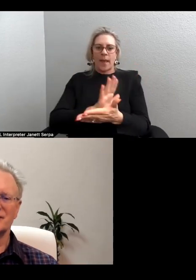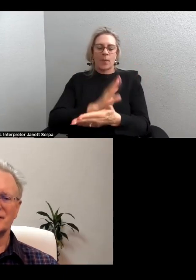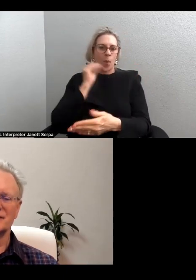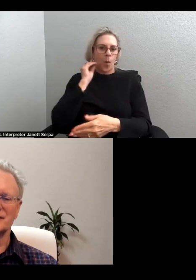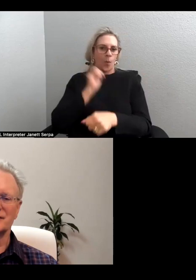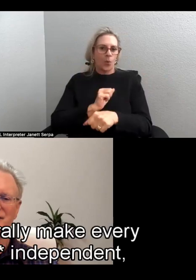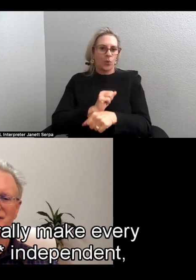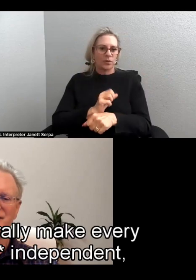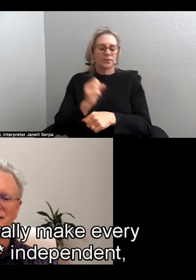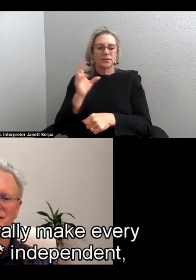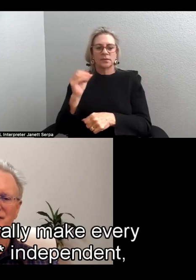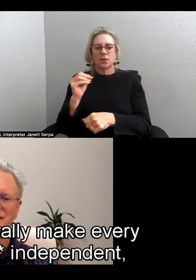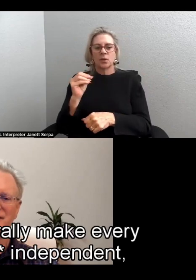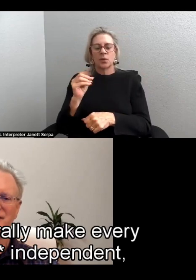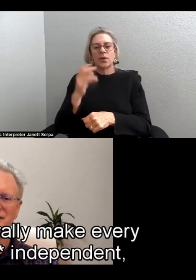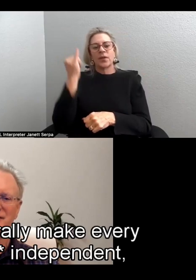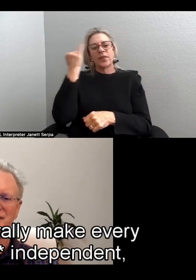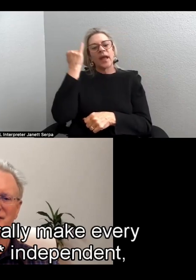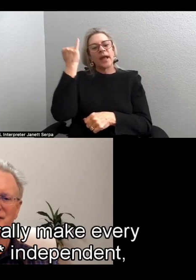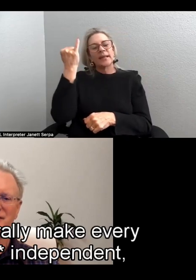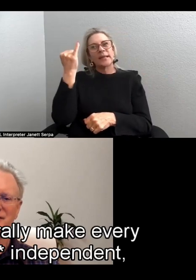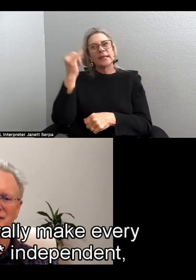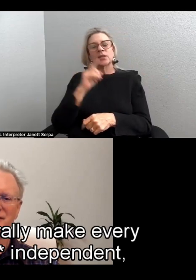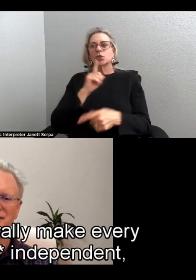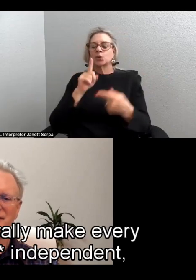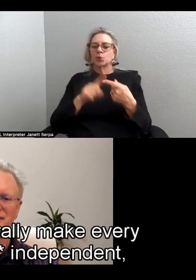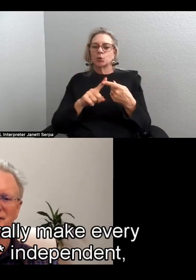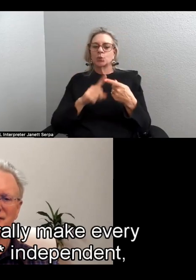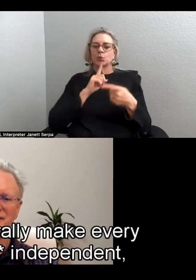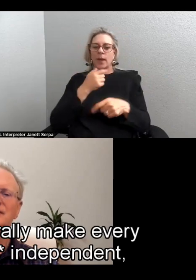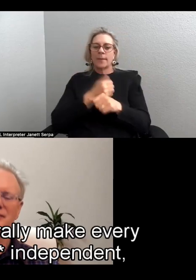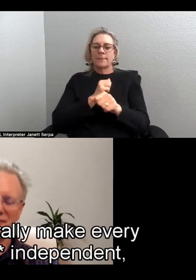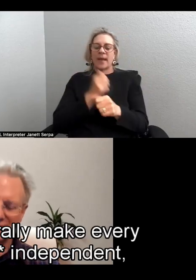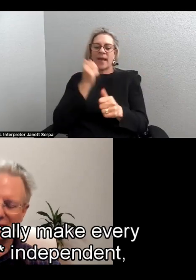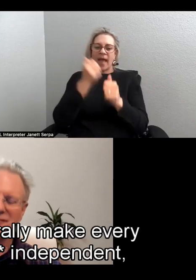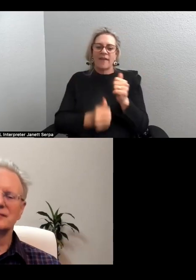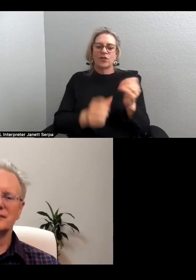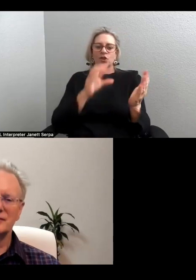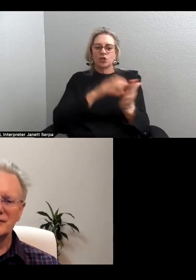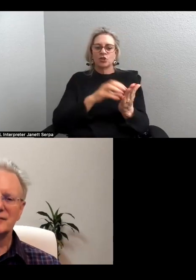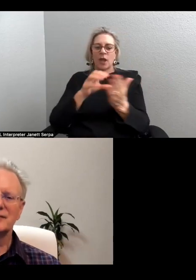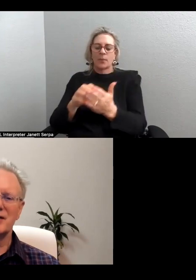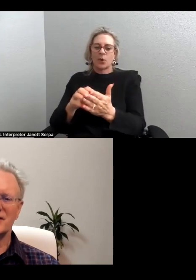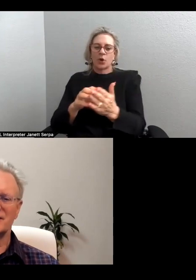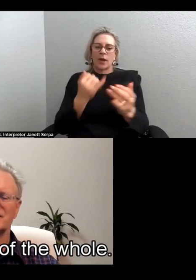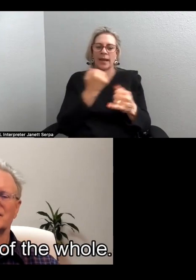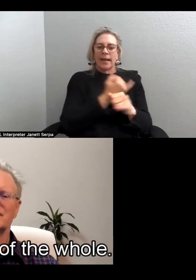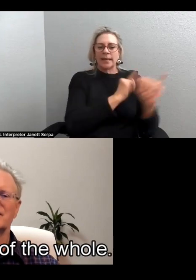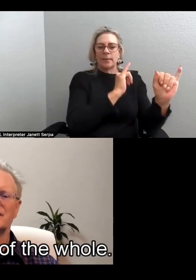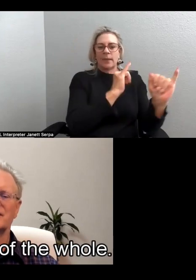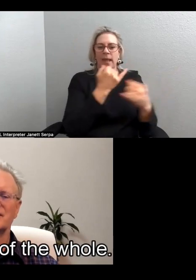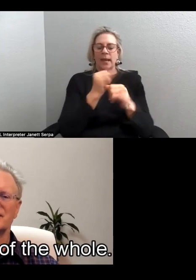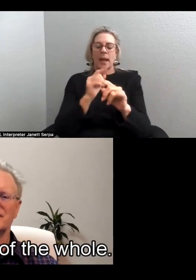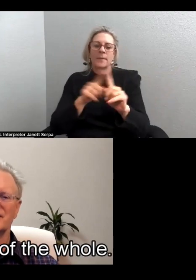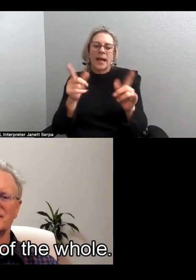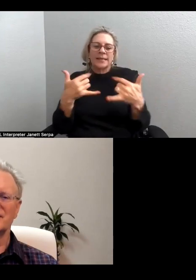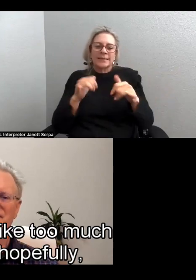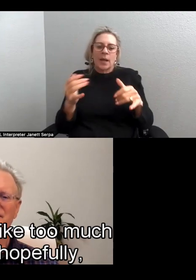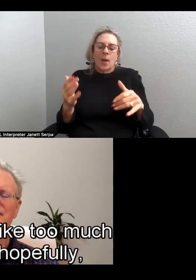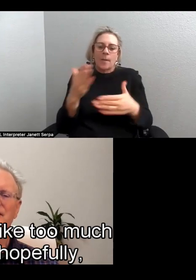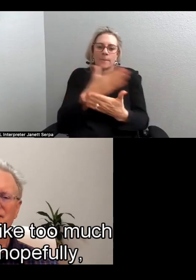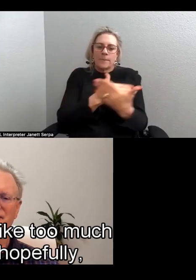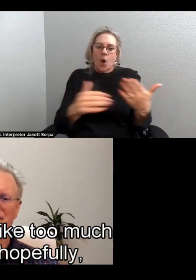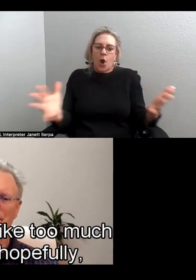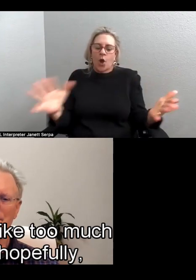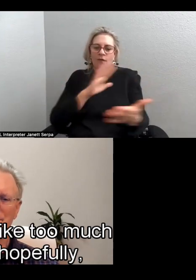So the idea is to literally make every chapter sort of independent, but still part of the whole.